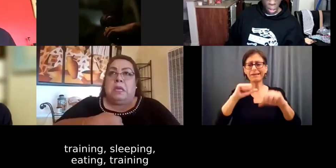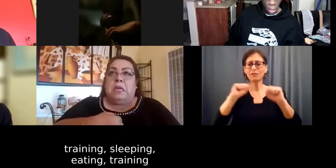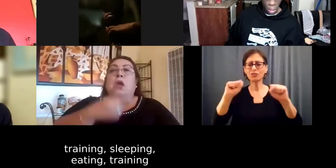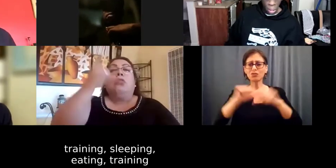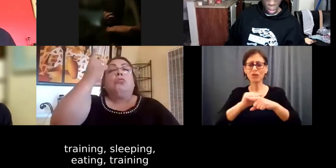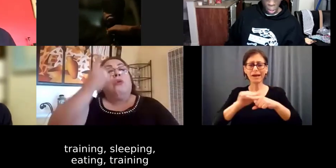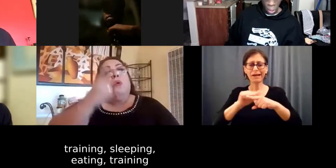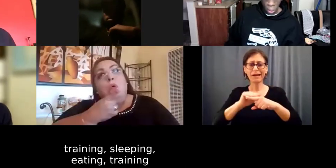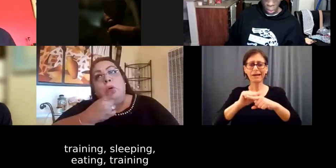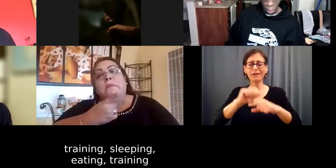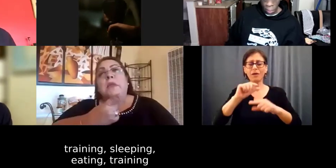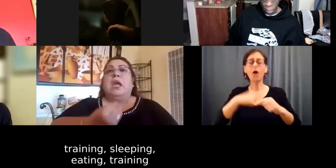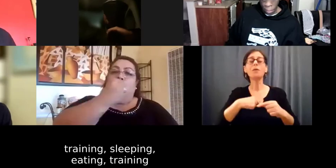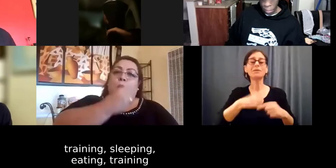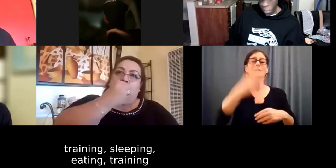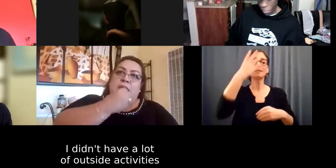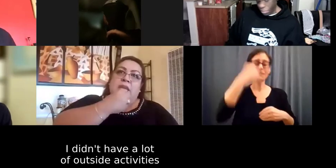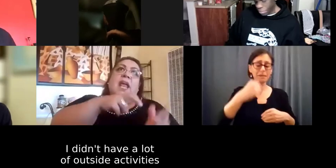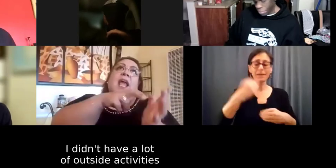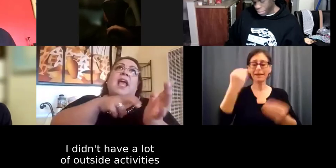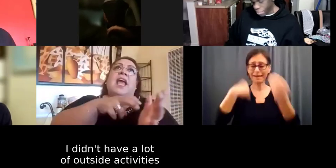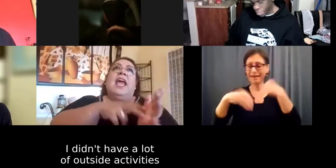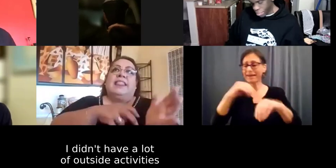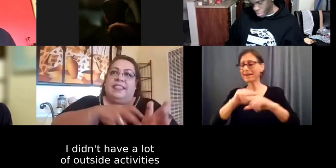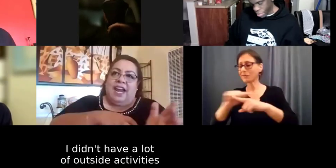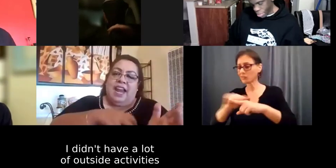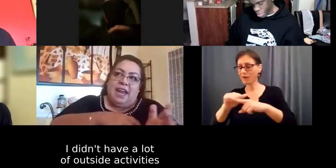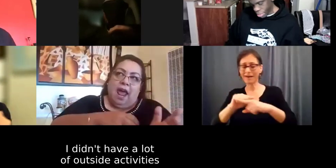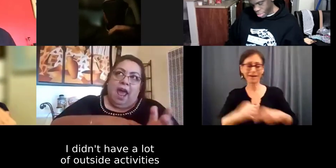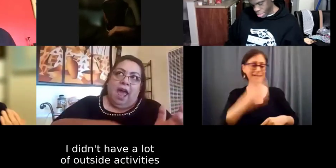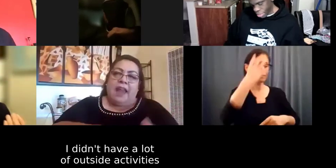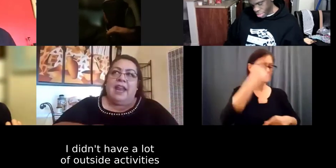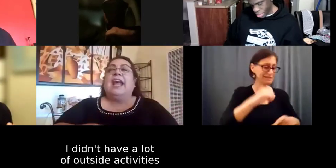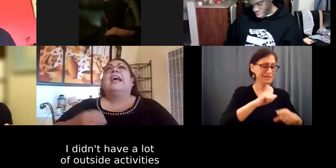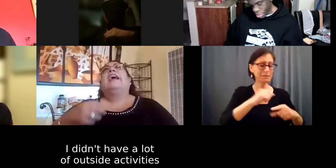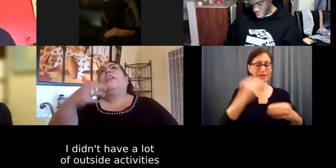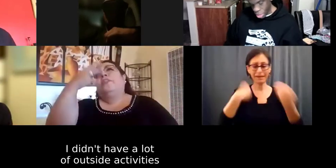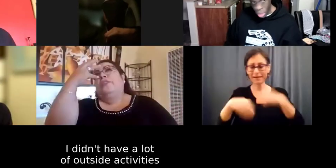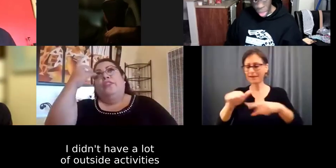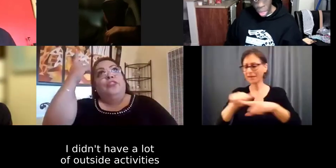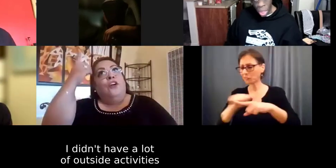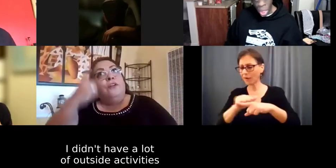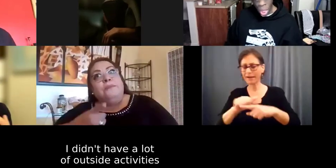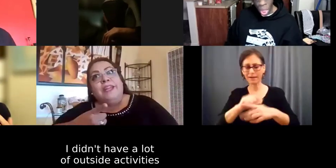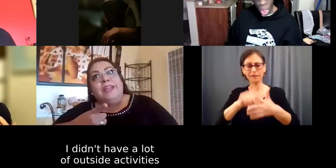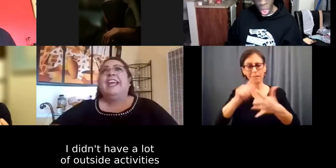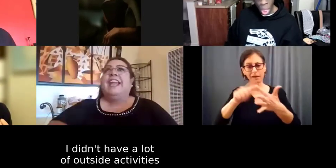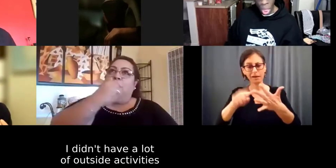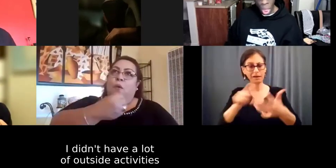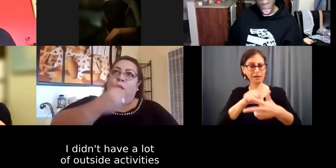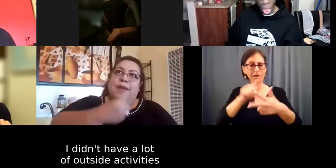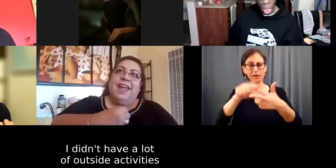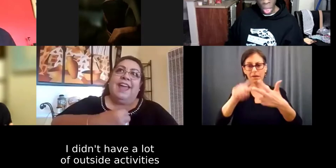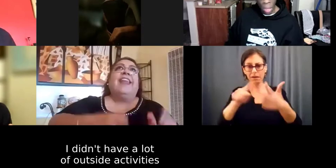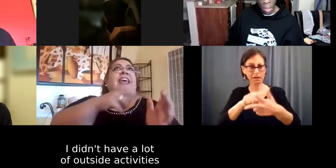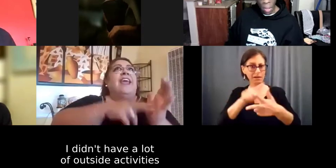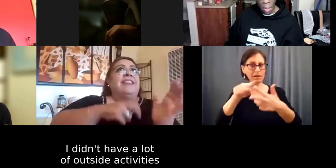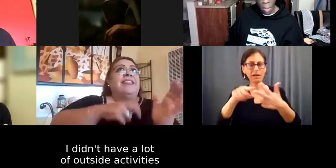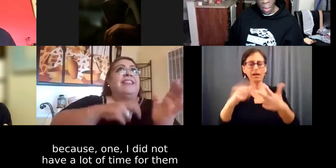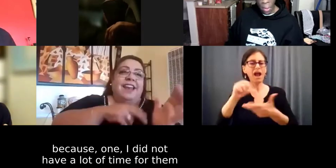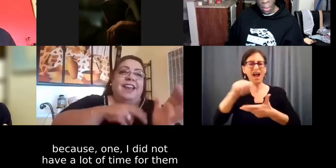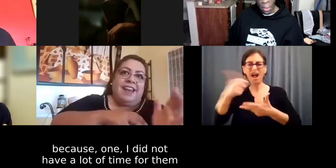sleeping, eating, training, sleeping, eating, training. I didn't have, I didn't have a lot of outside